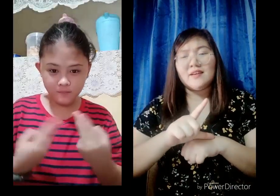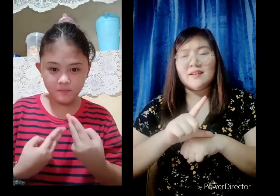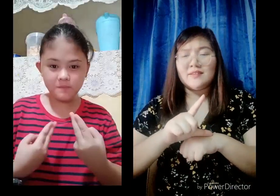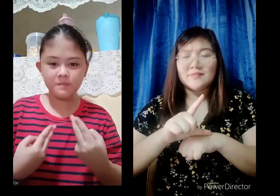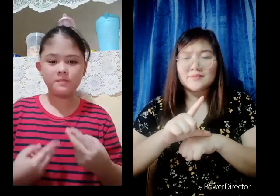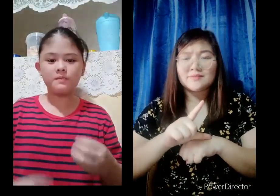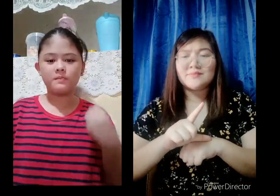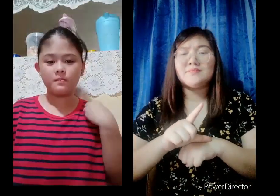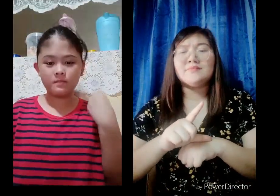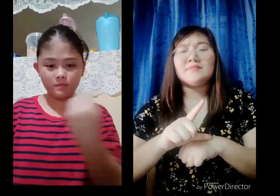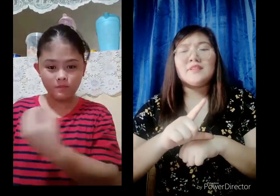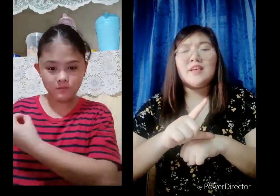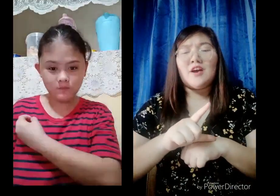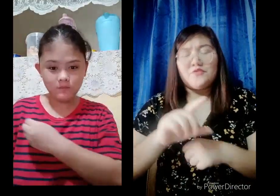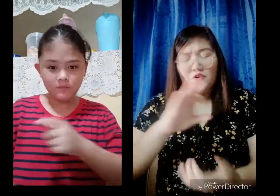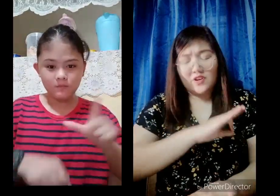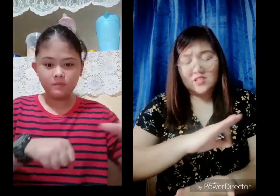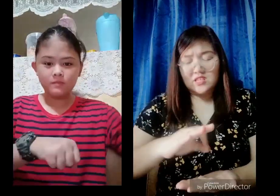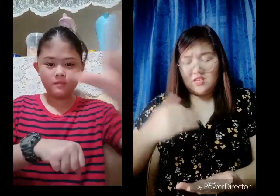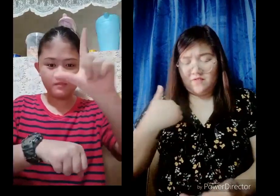Lord,